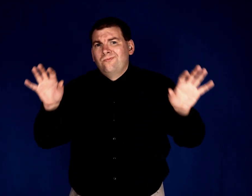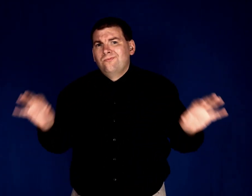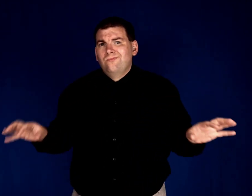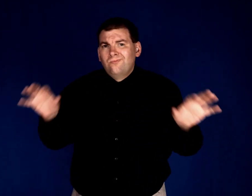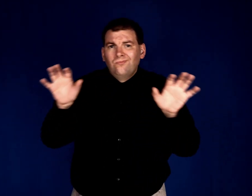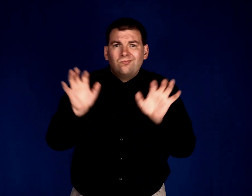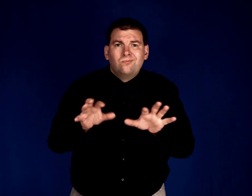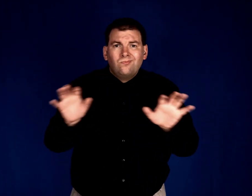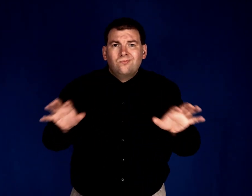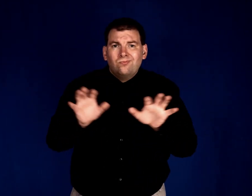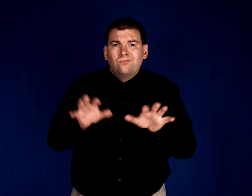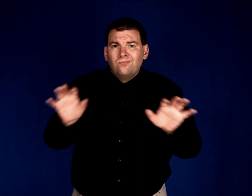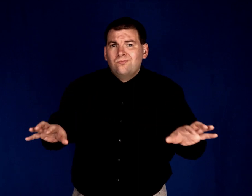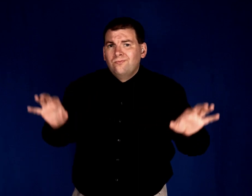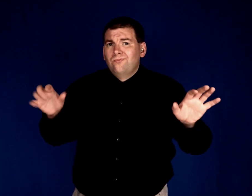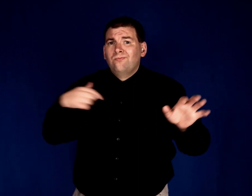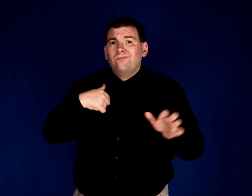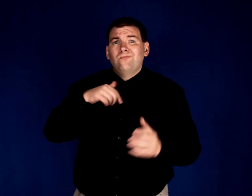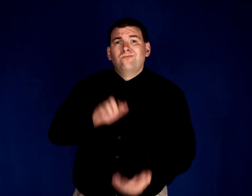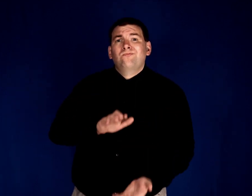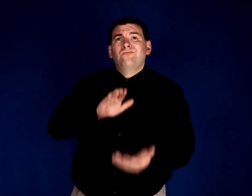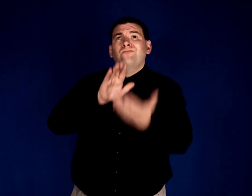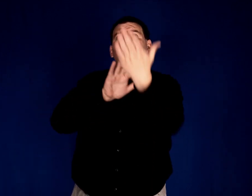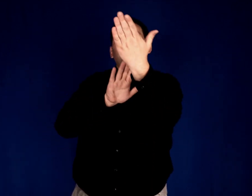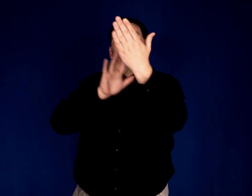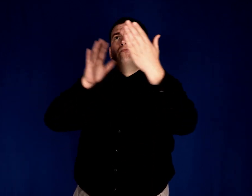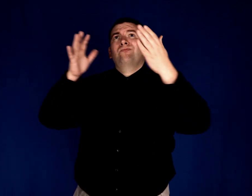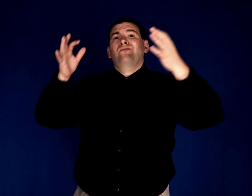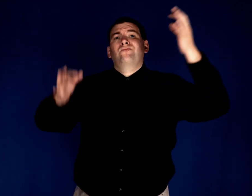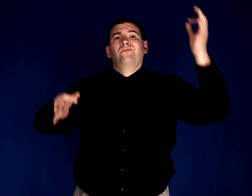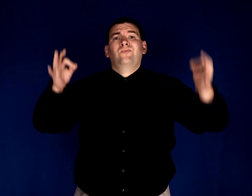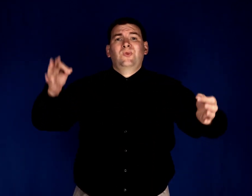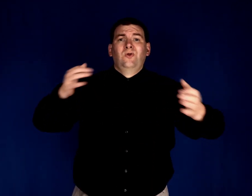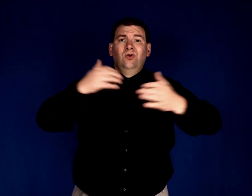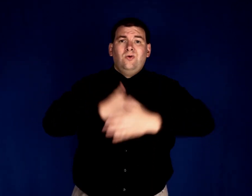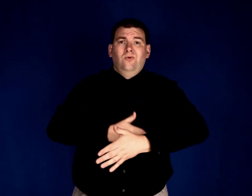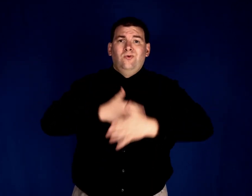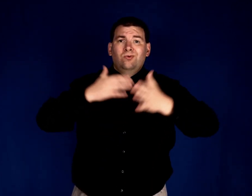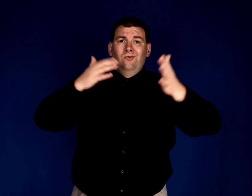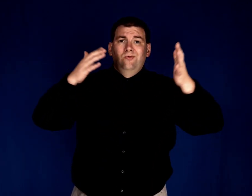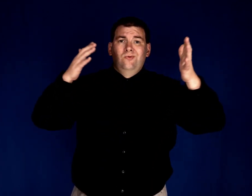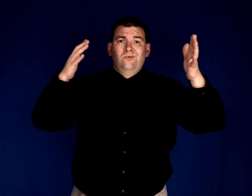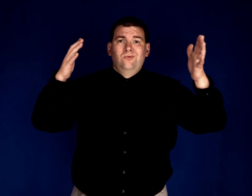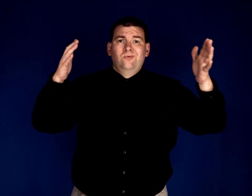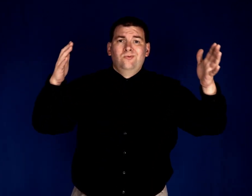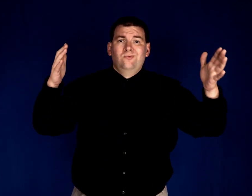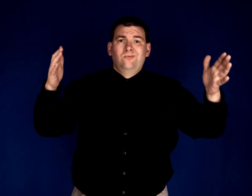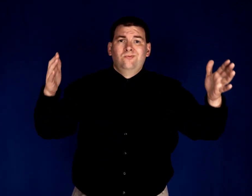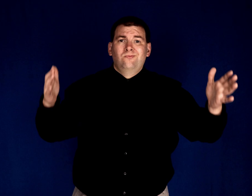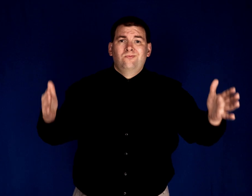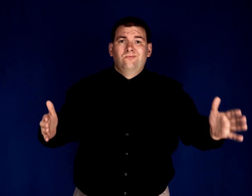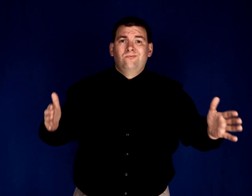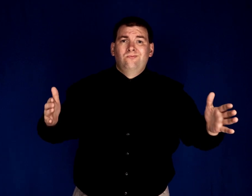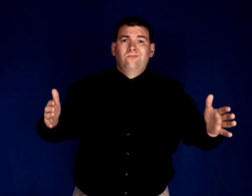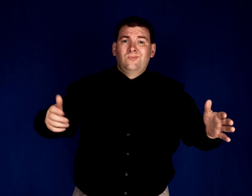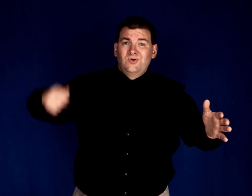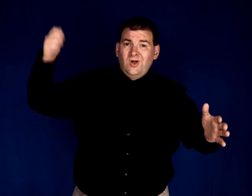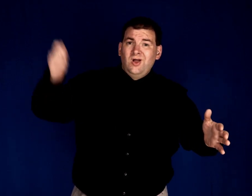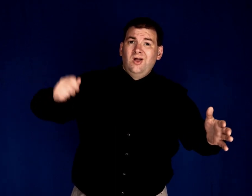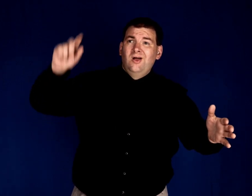I stood in the courtroom The judge turned